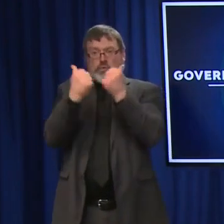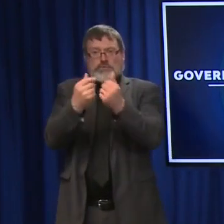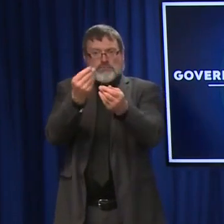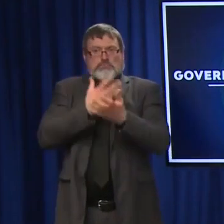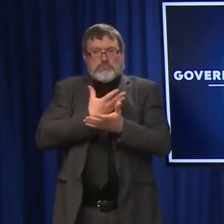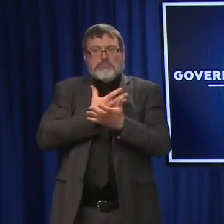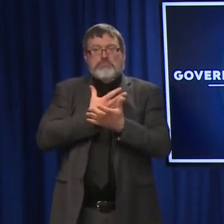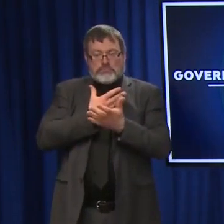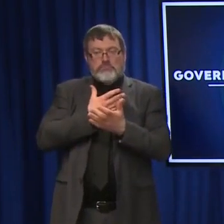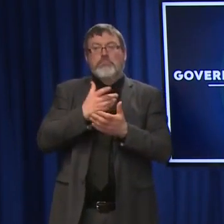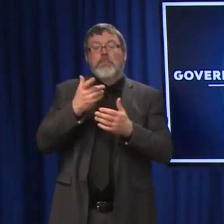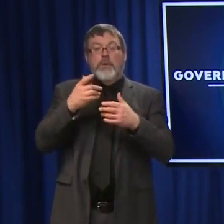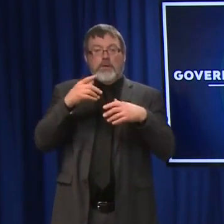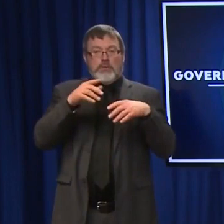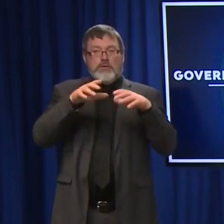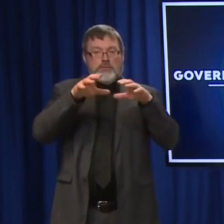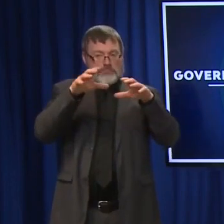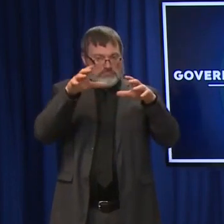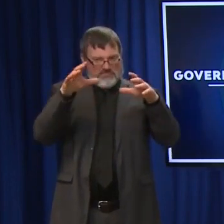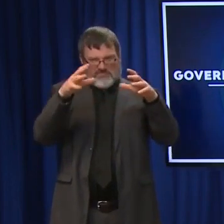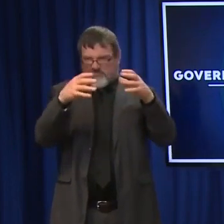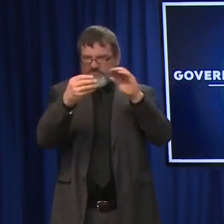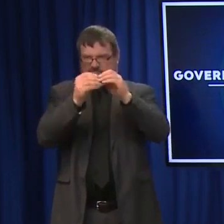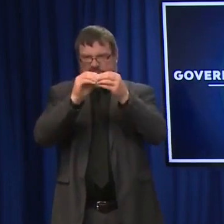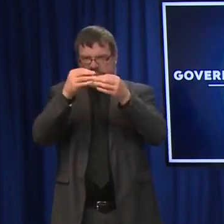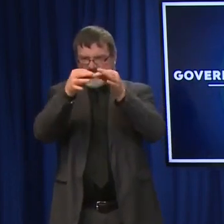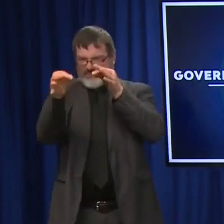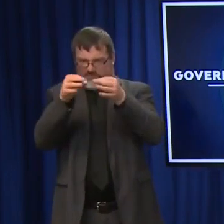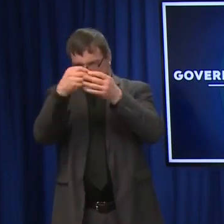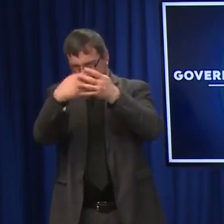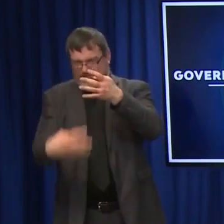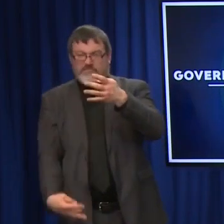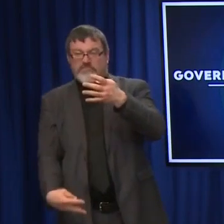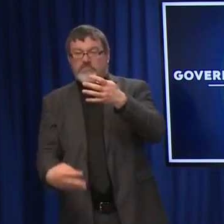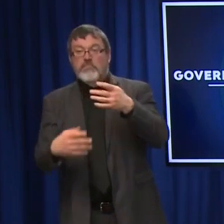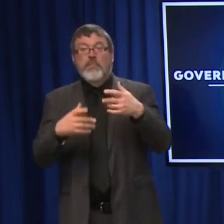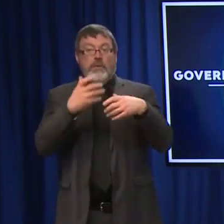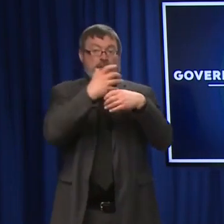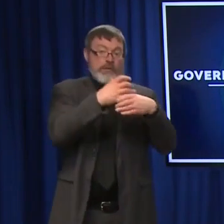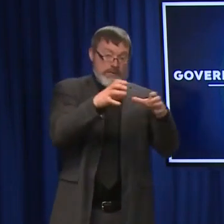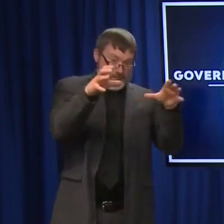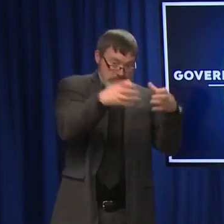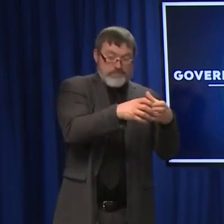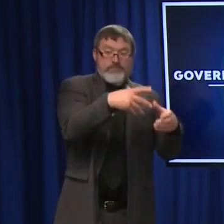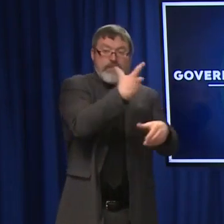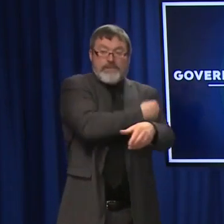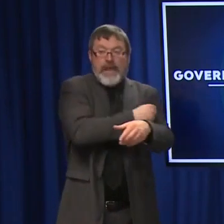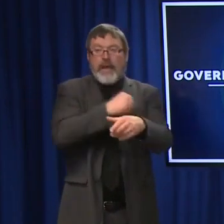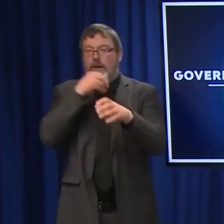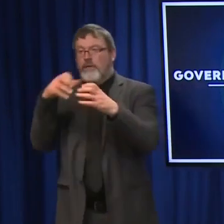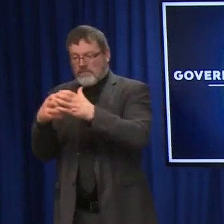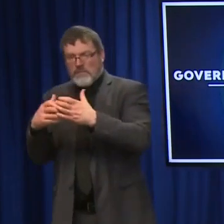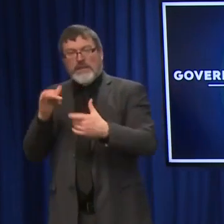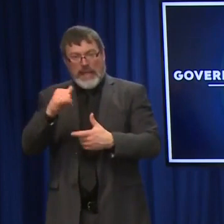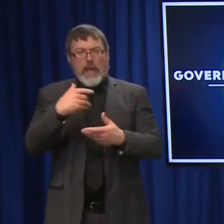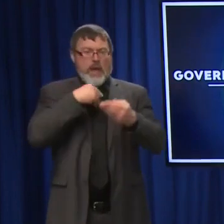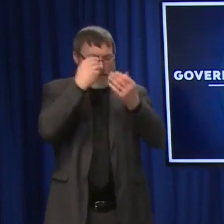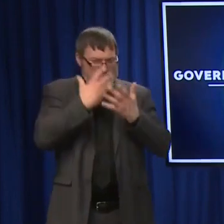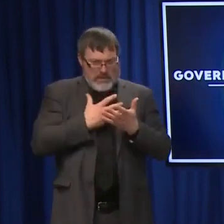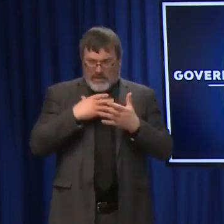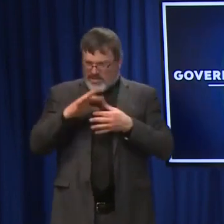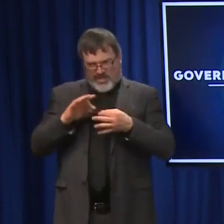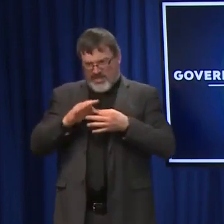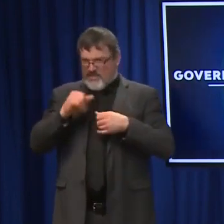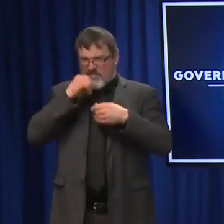day and how long we've received it and what's on it and why aren't we releasing it publicly. So, historically, you know, this report